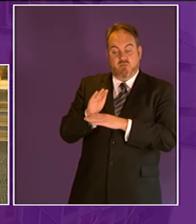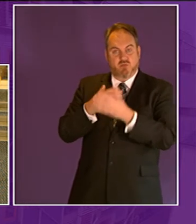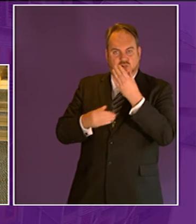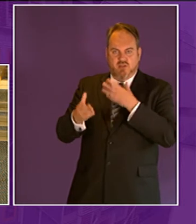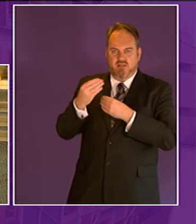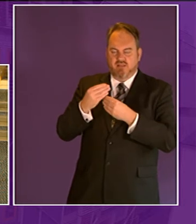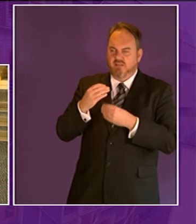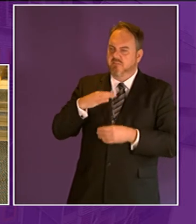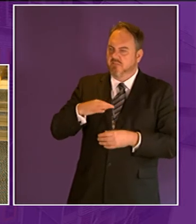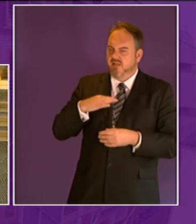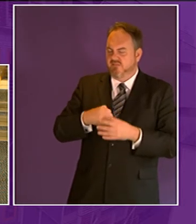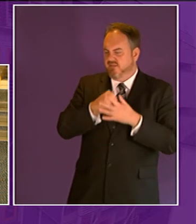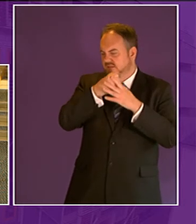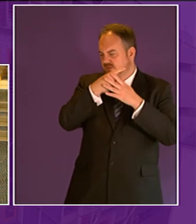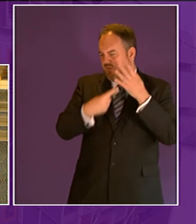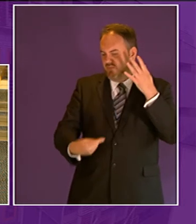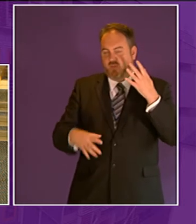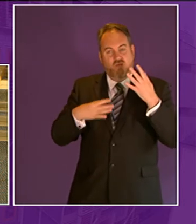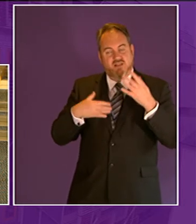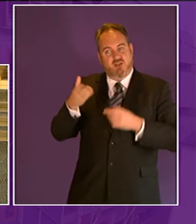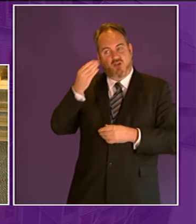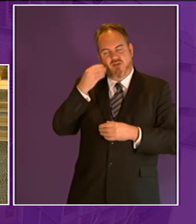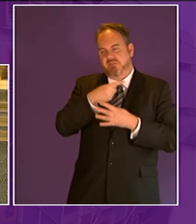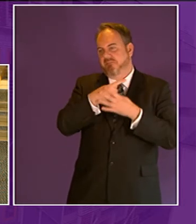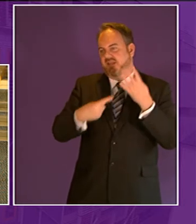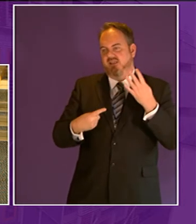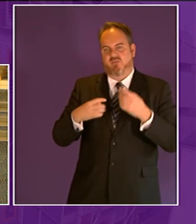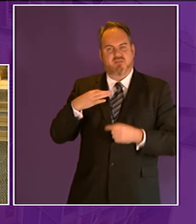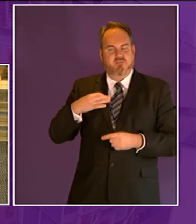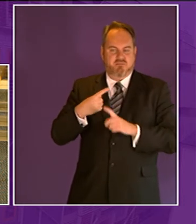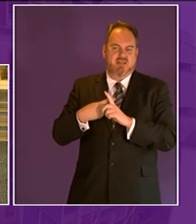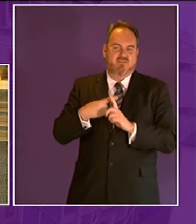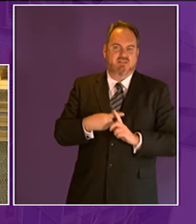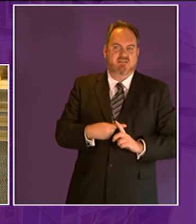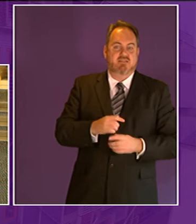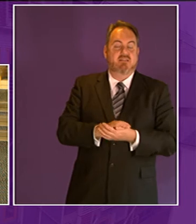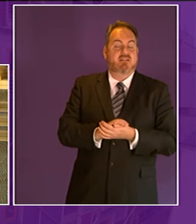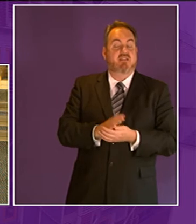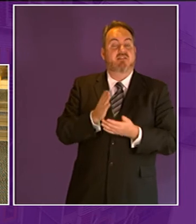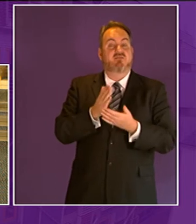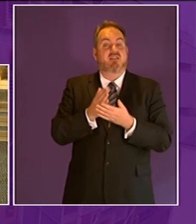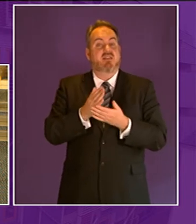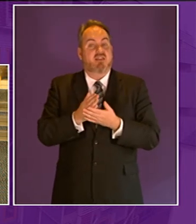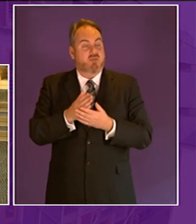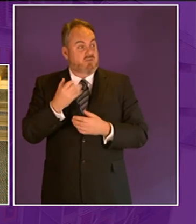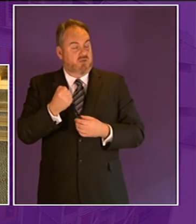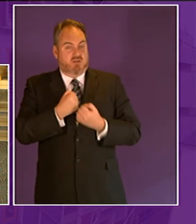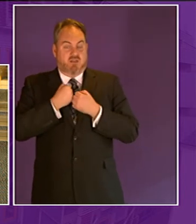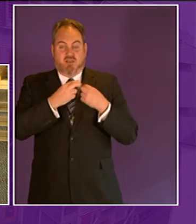have been well stated by members here today it connects children and young people with the natural world with our built heritage and with our culture and